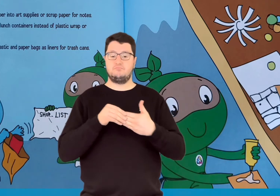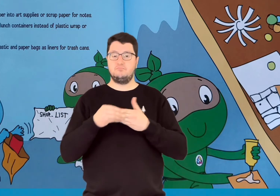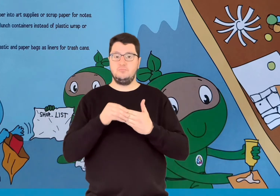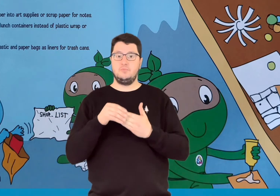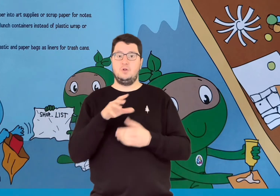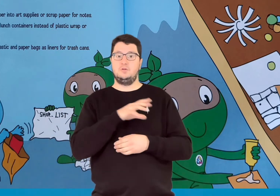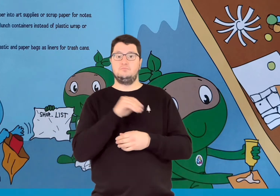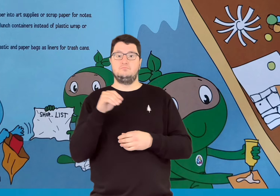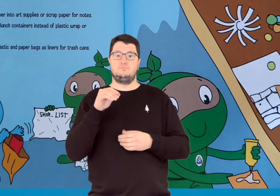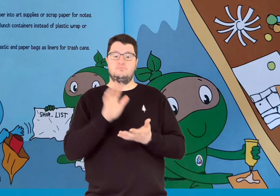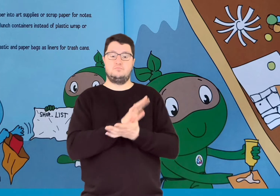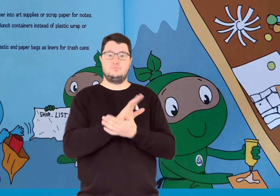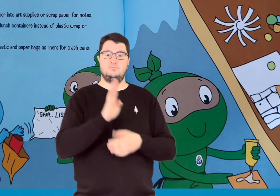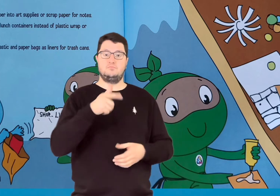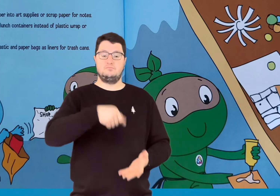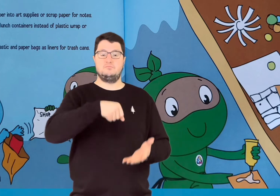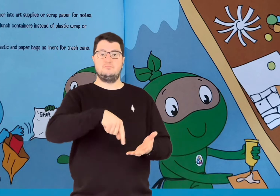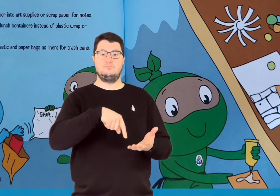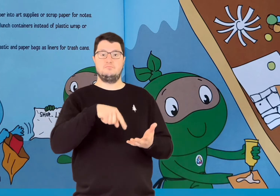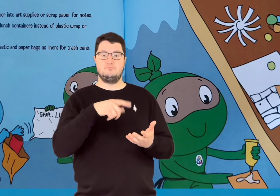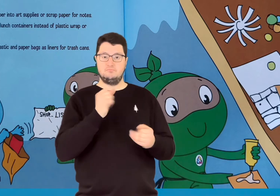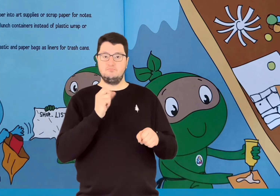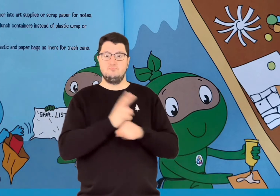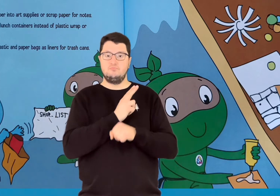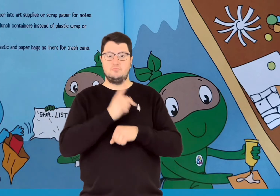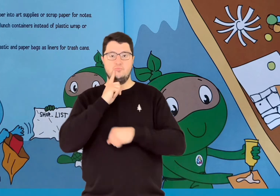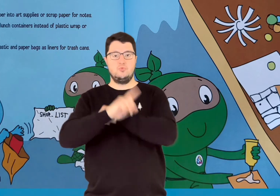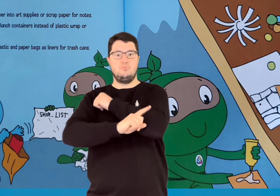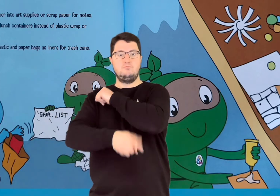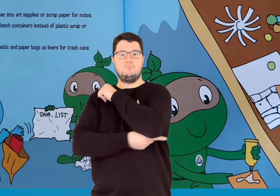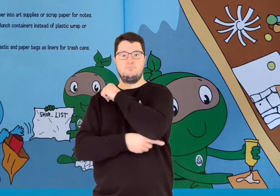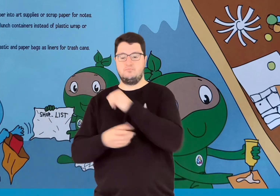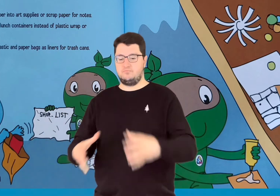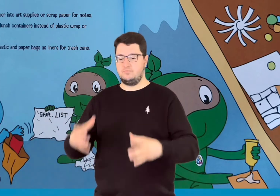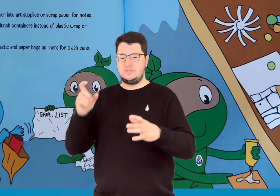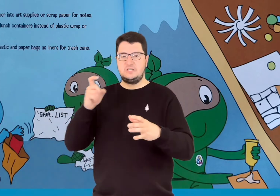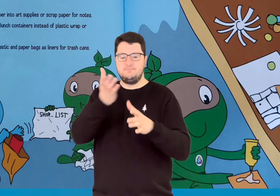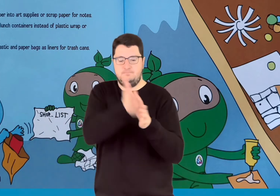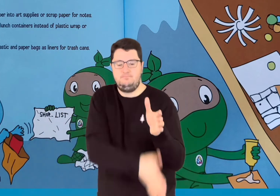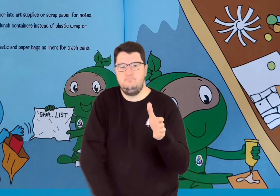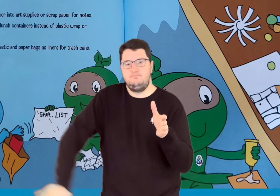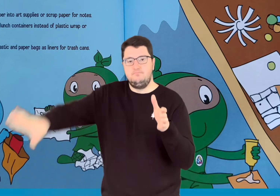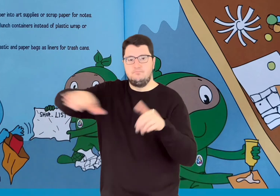And we can reuse plastic and paper bags as liners for trash cans.